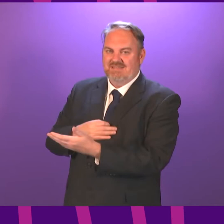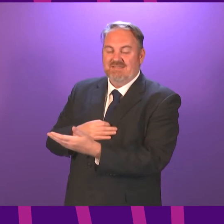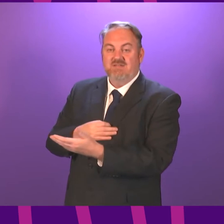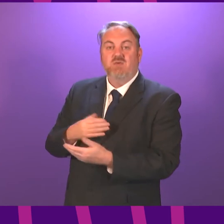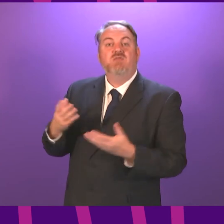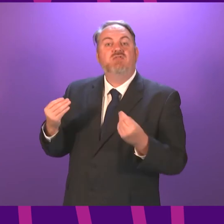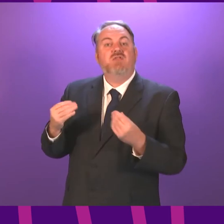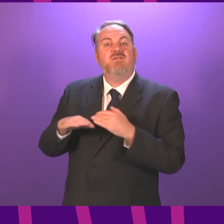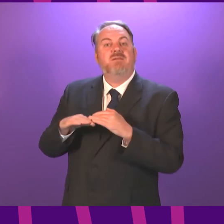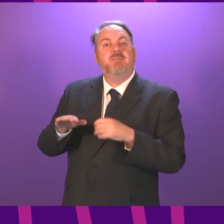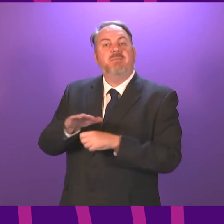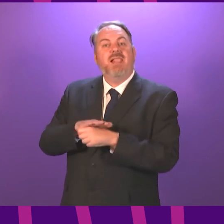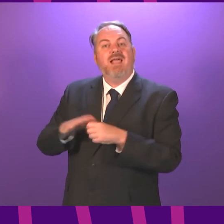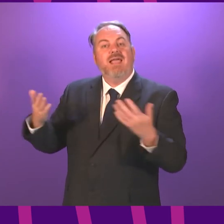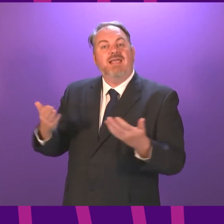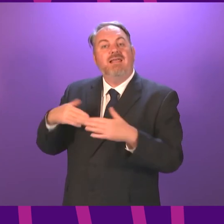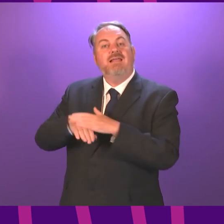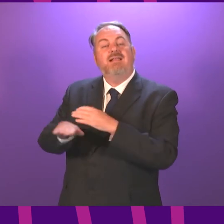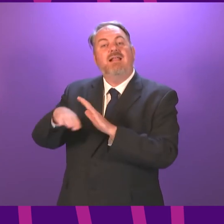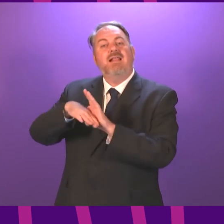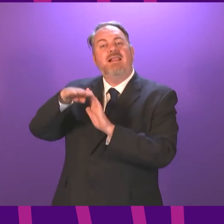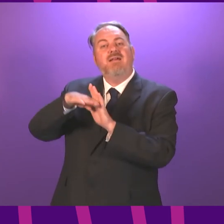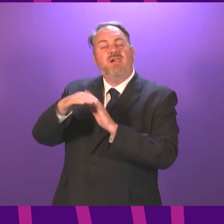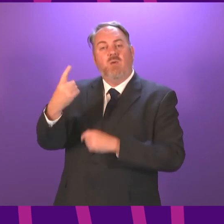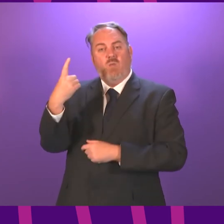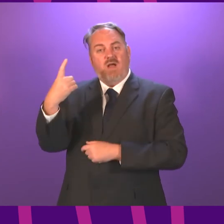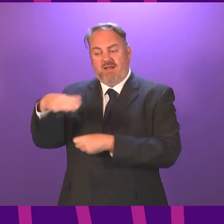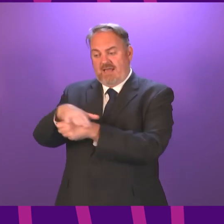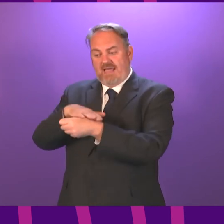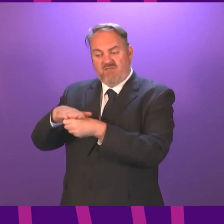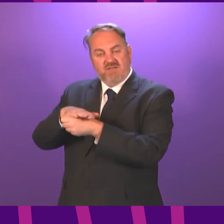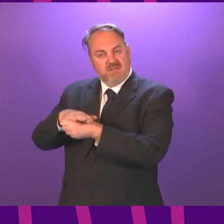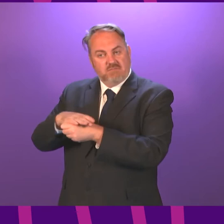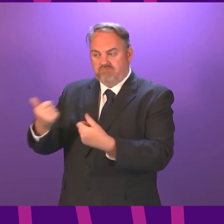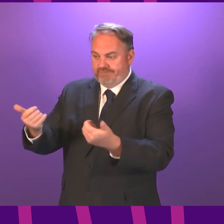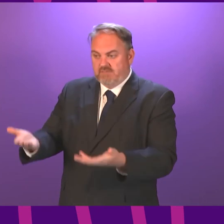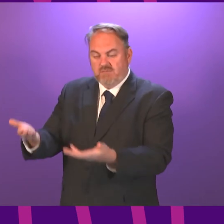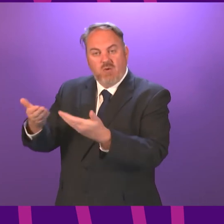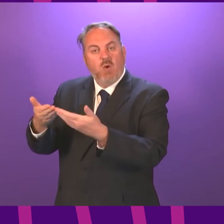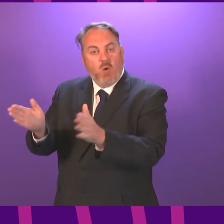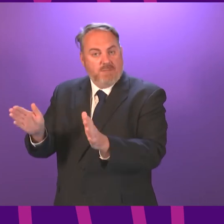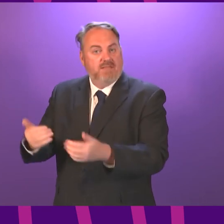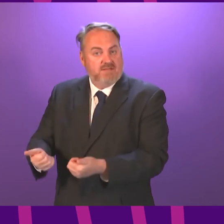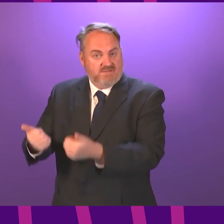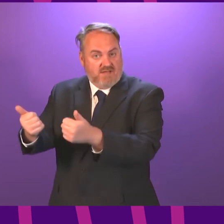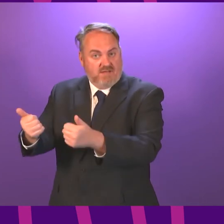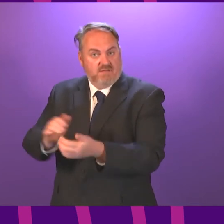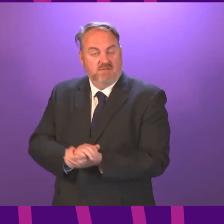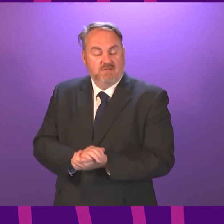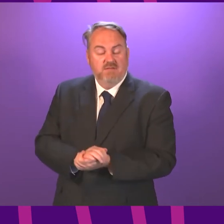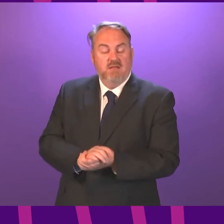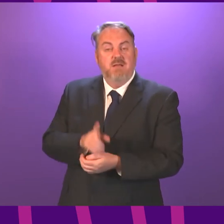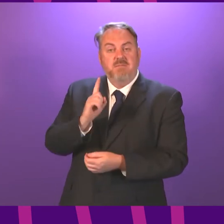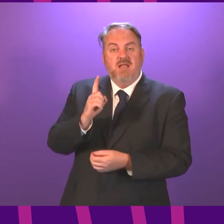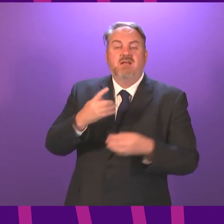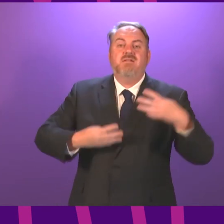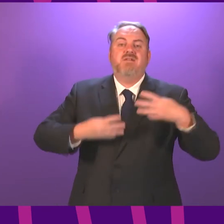in Level 1 areas can reopen and we hope more parts of the country over the next few weeks will go to Level 1. The Finance Secretary